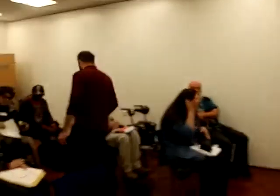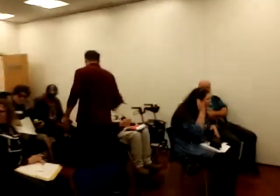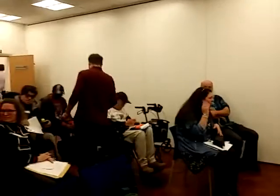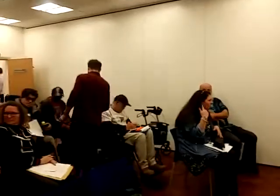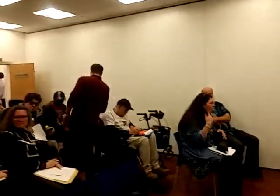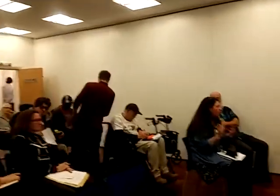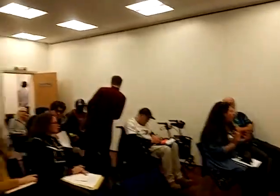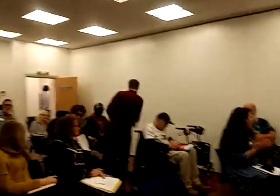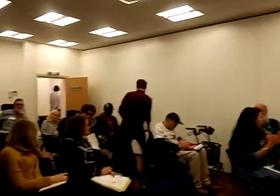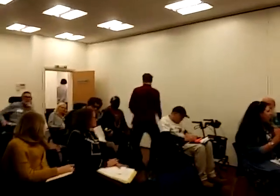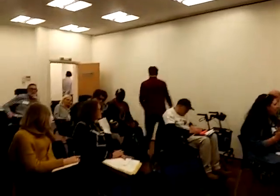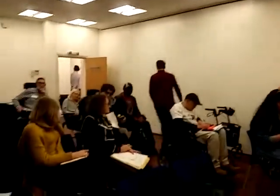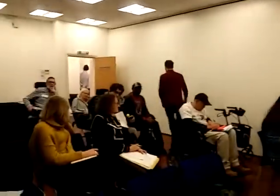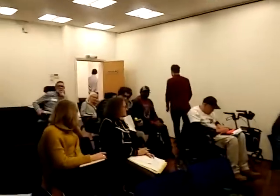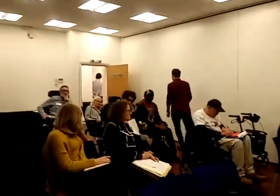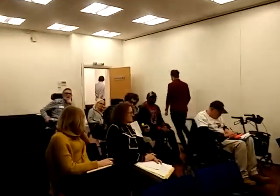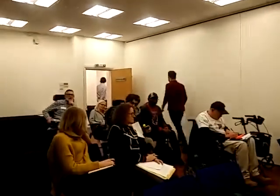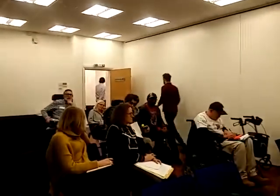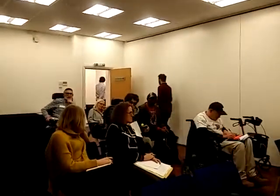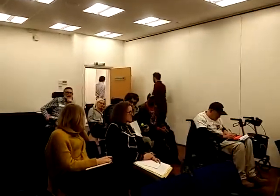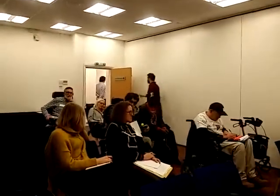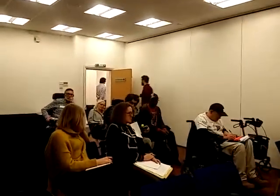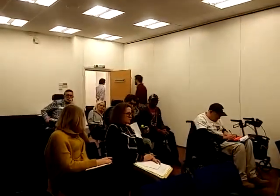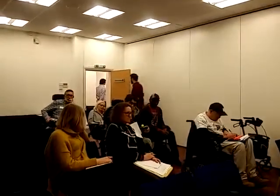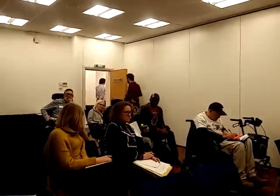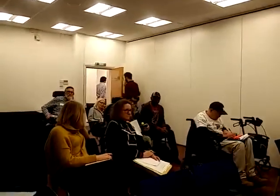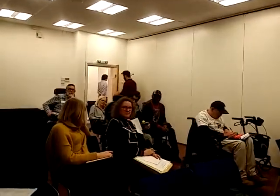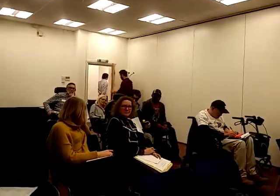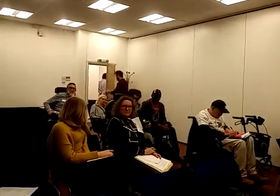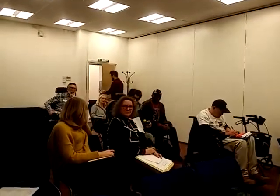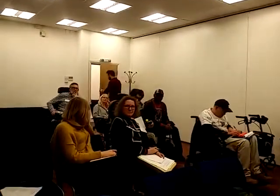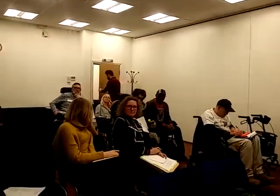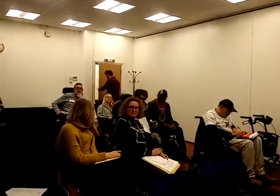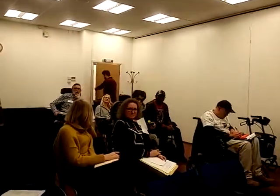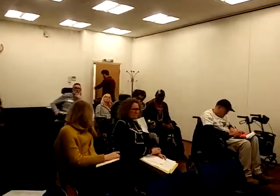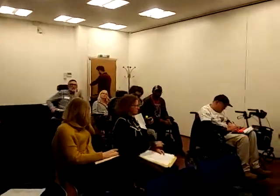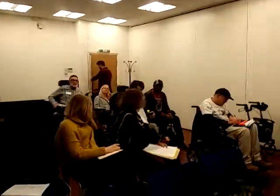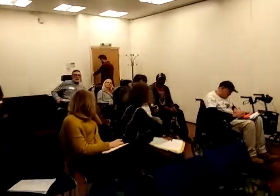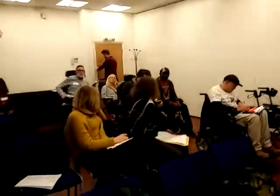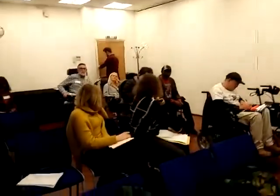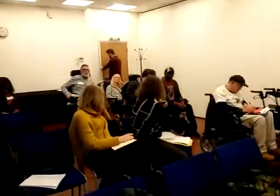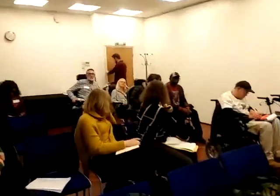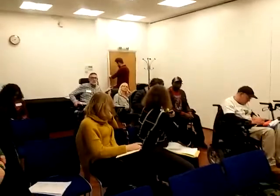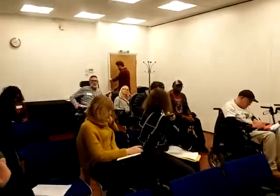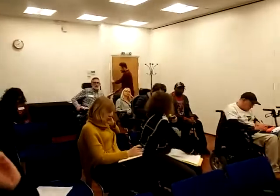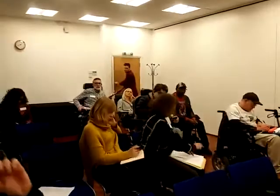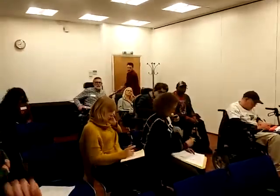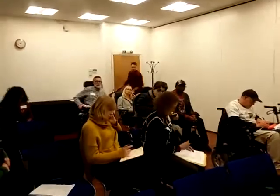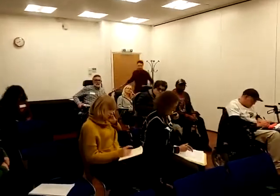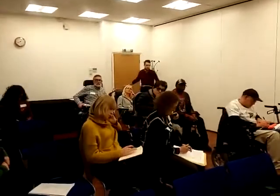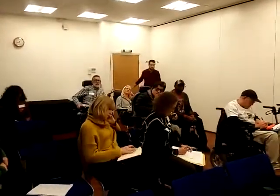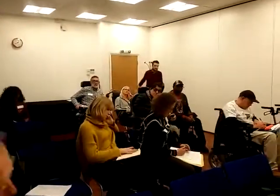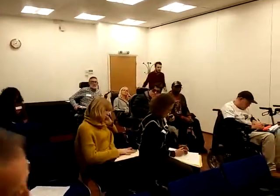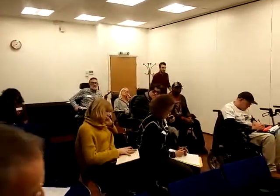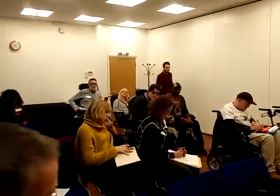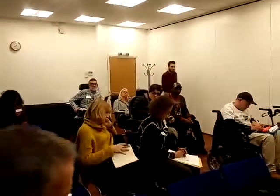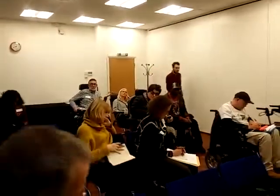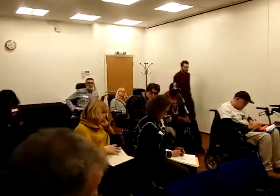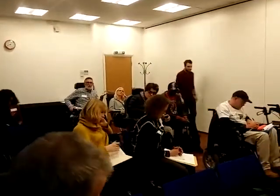We need to really go back to the beginning. I mean, I work in the area of